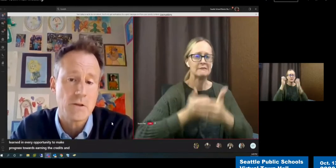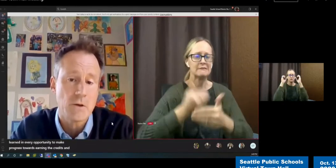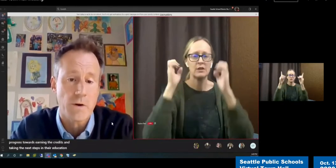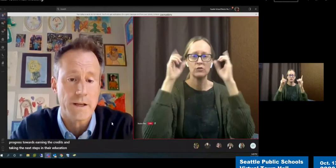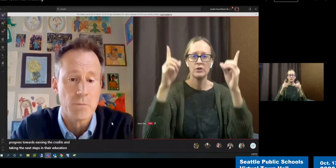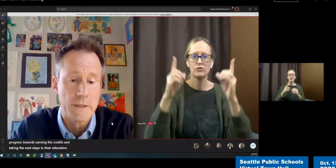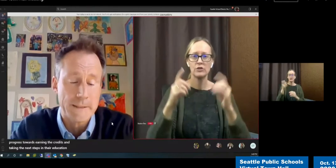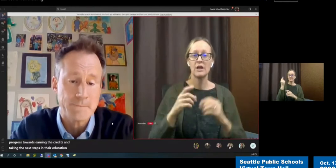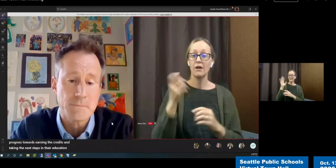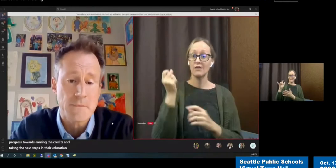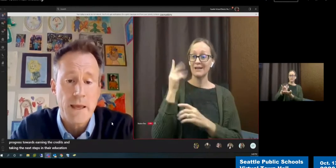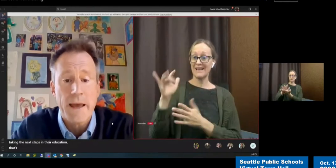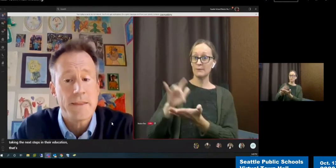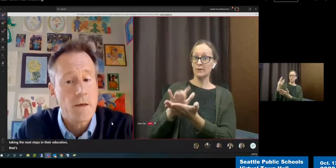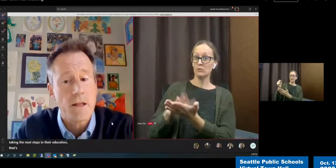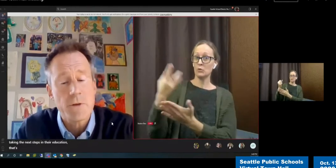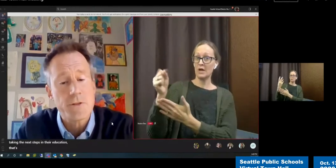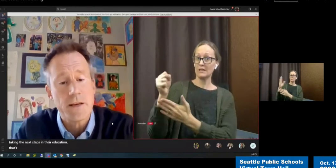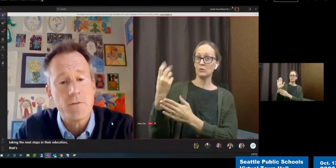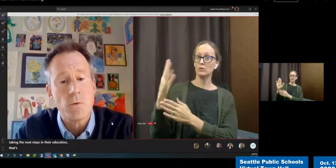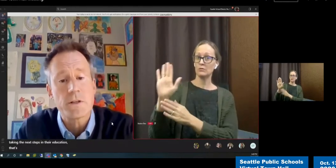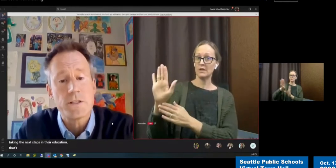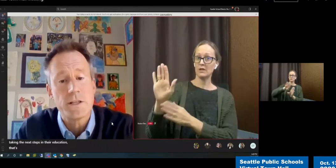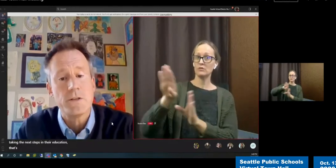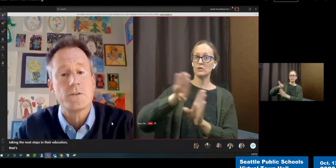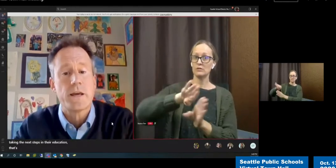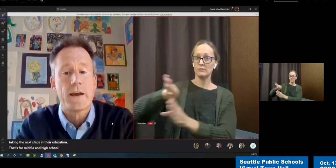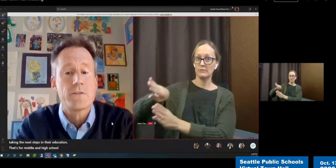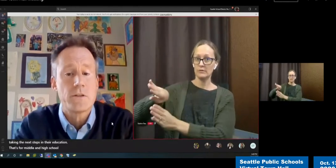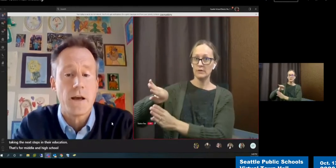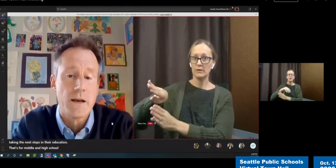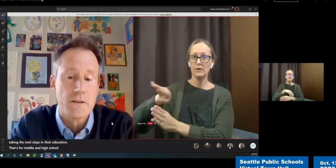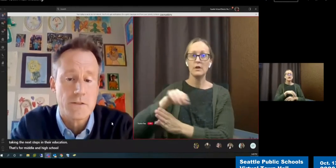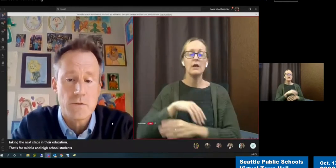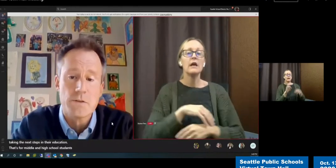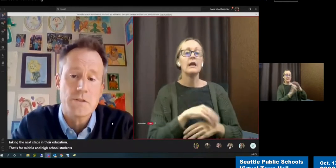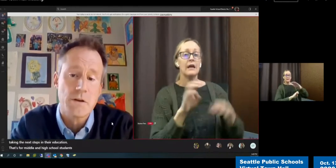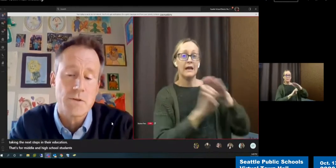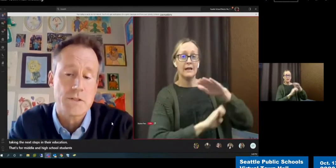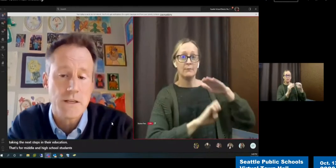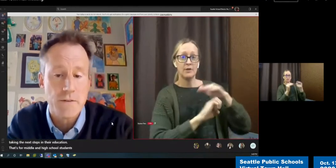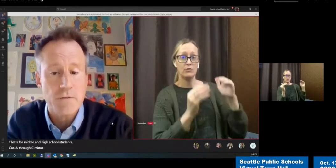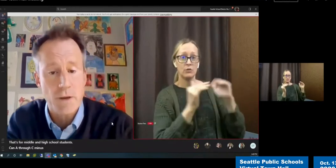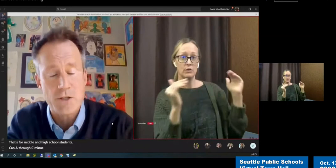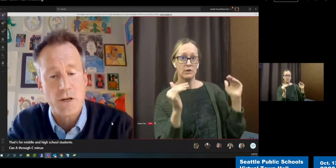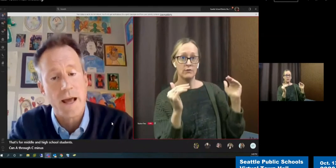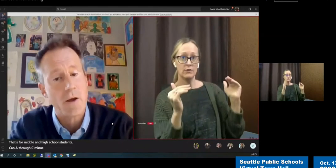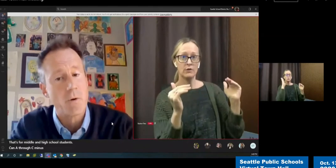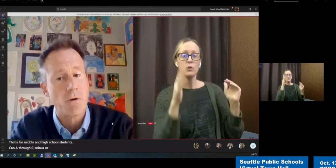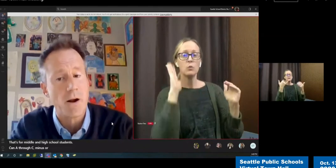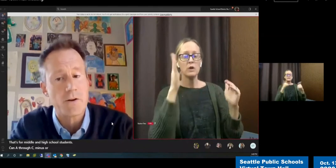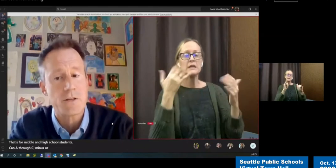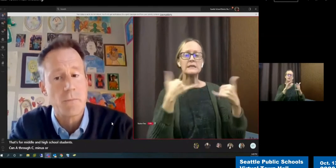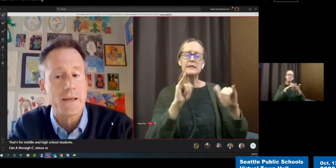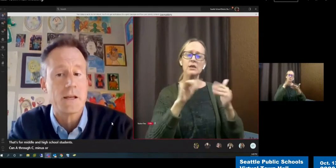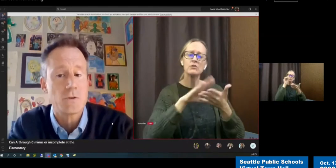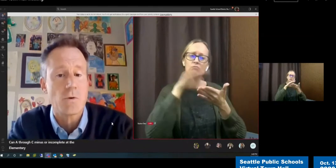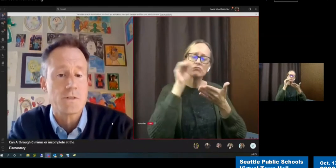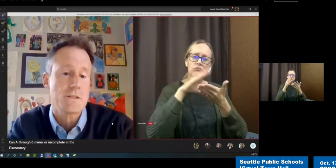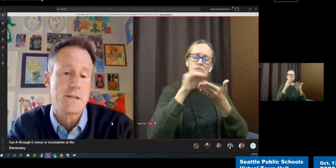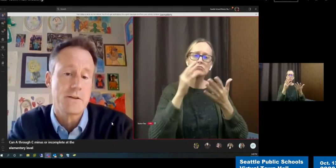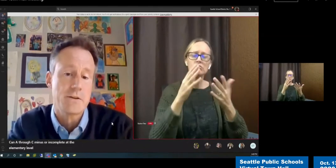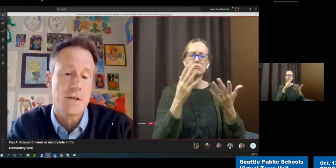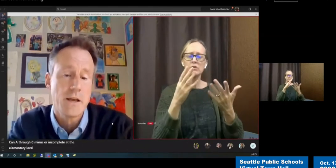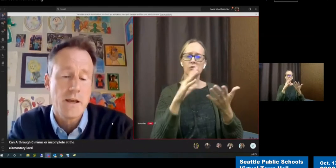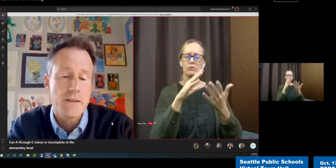or incomplete. At the elementary level, we'll continue to have students receive information on what progress they're making towards